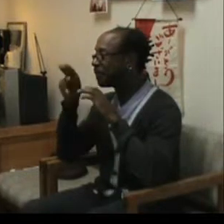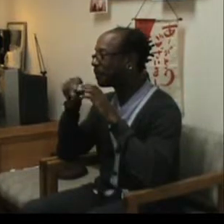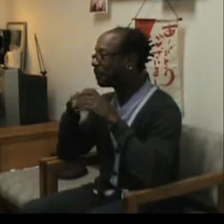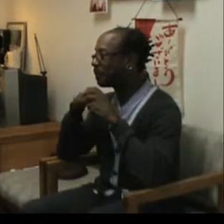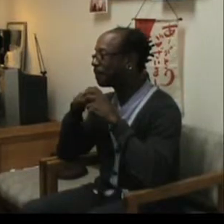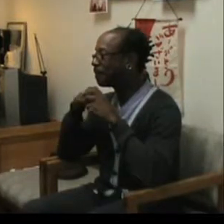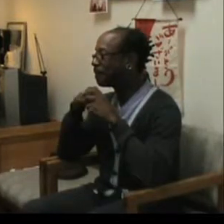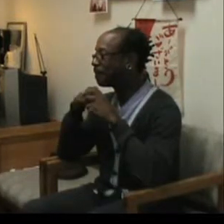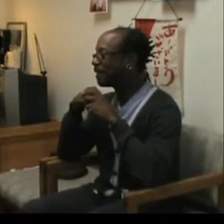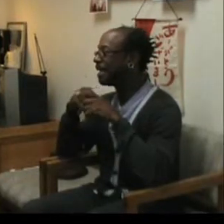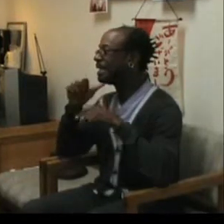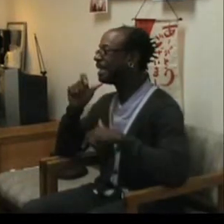Not necessarily.